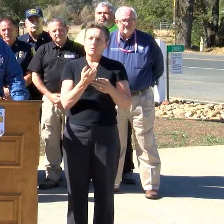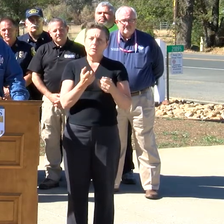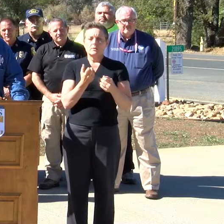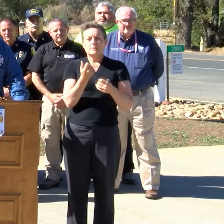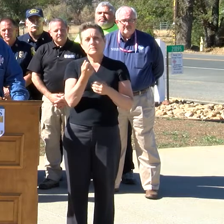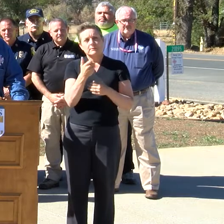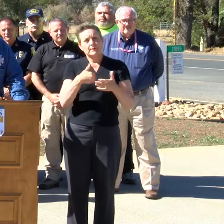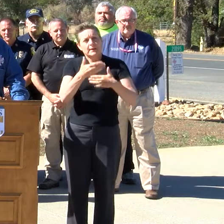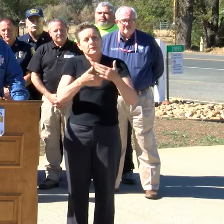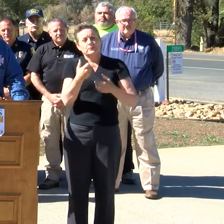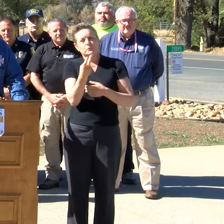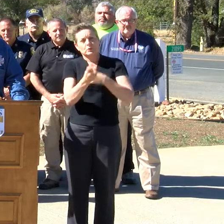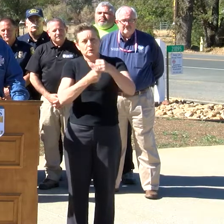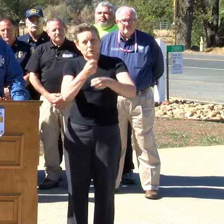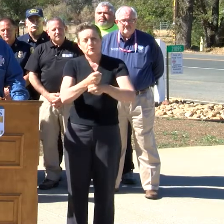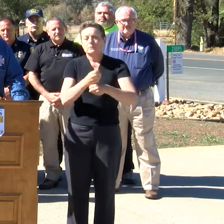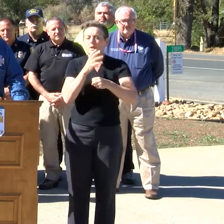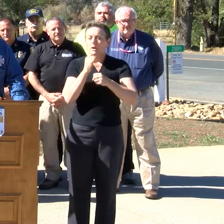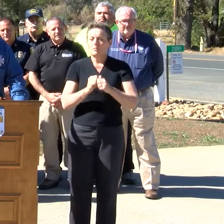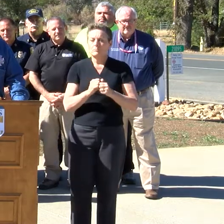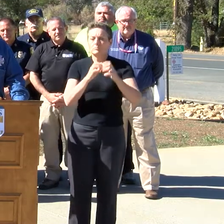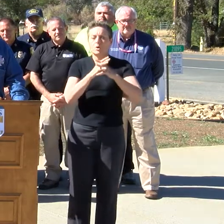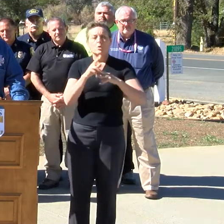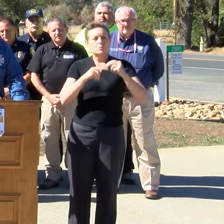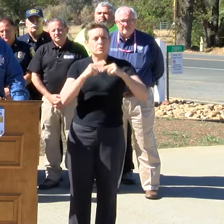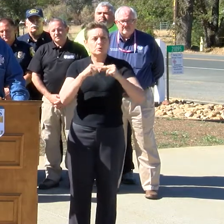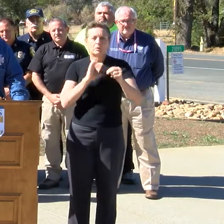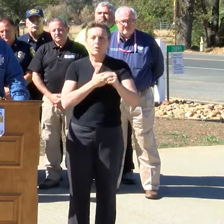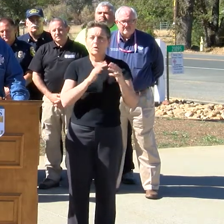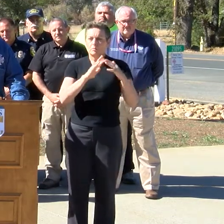communities that have been lost and affected by the Valley Fire.